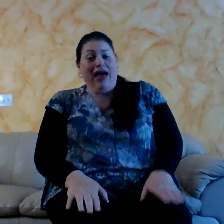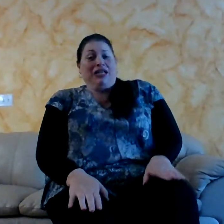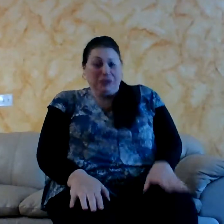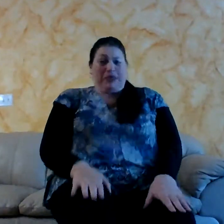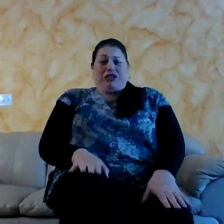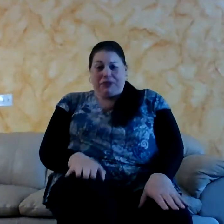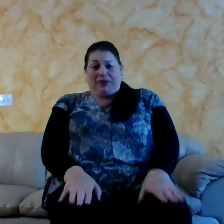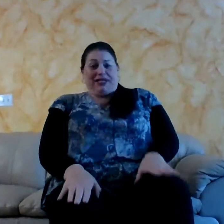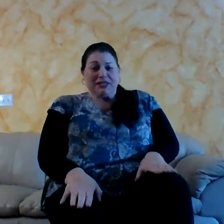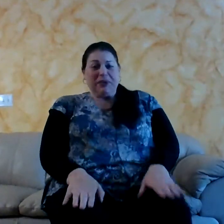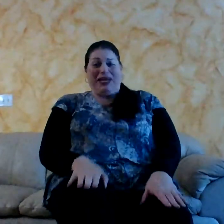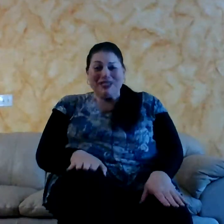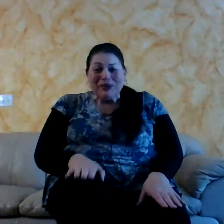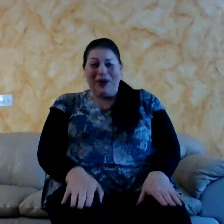Squish, squish, squish, squish.